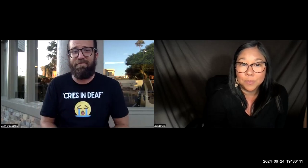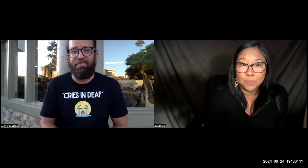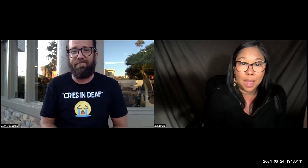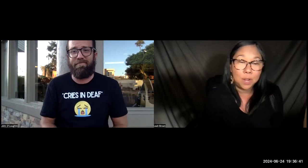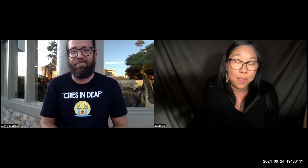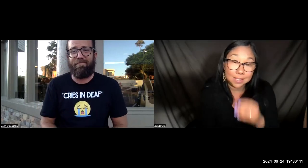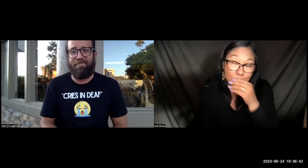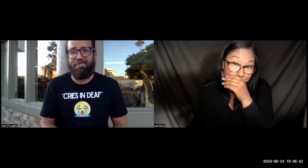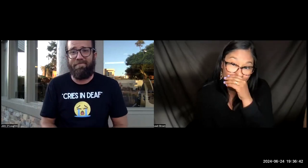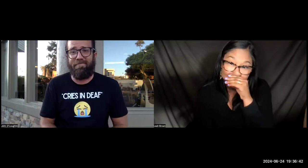I hope that's helpful.